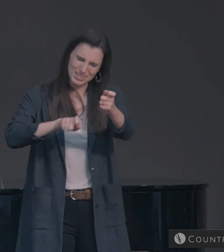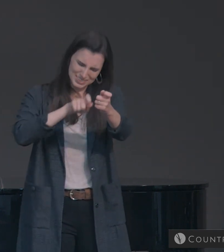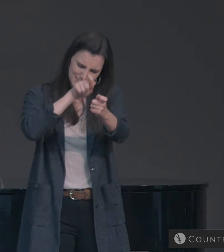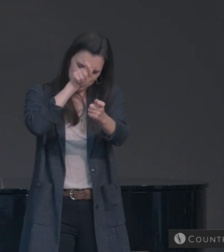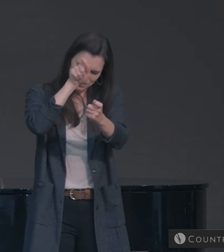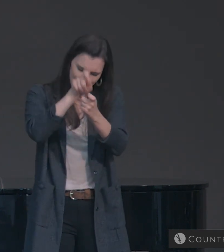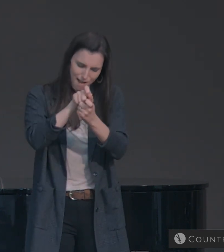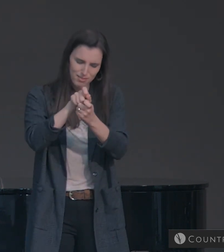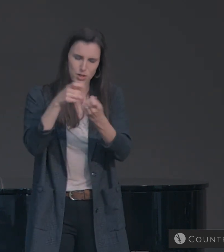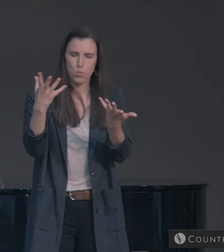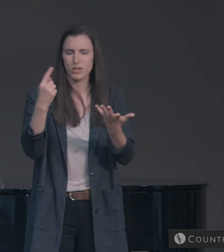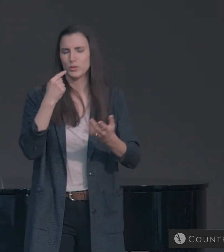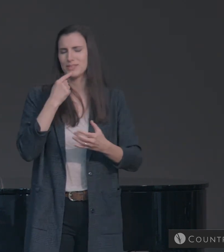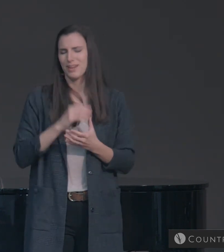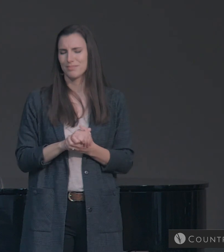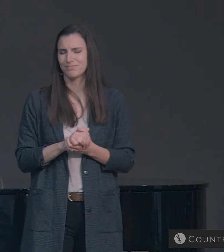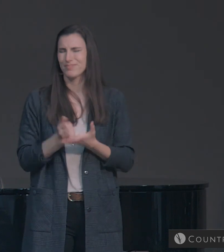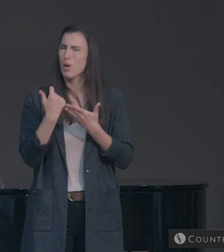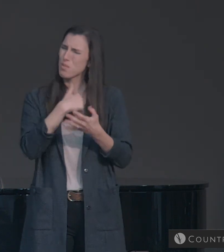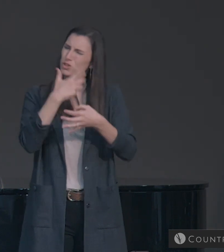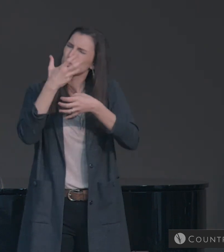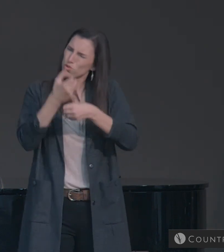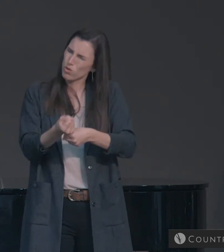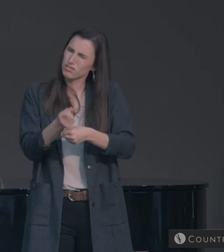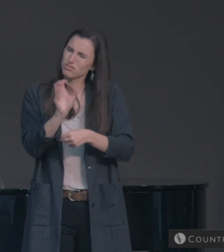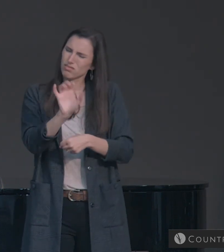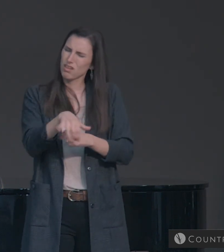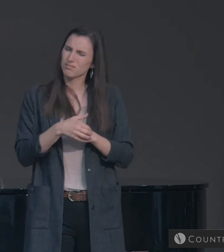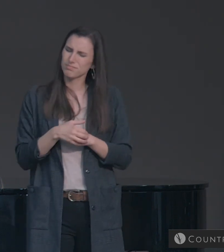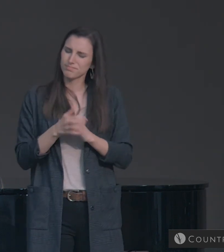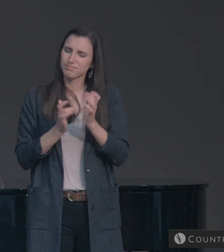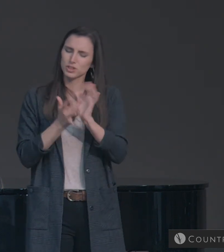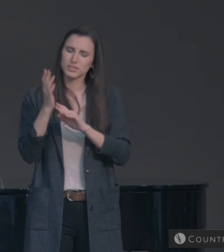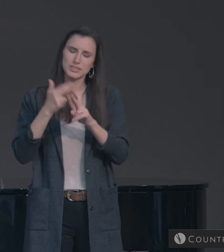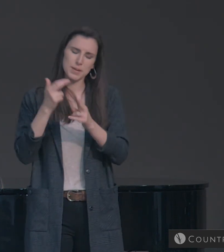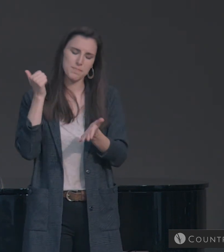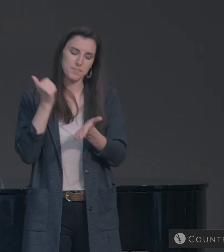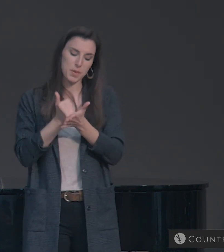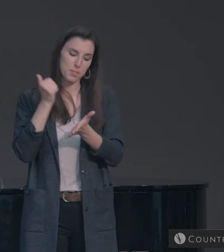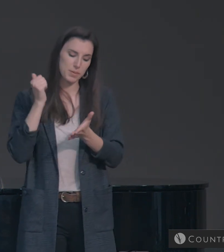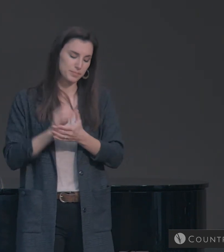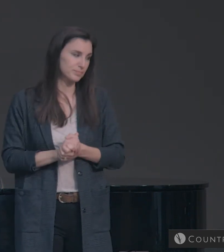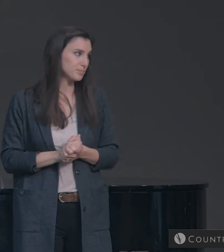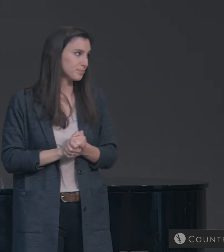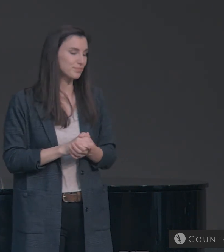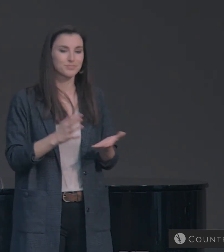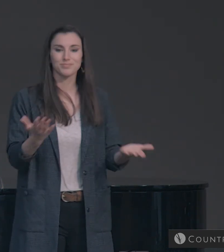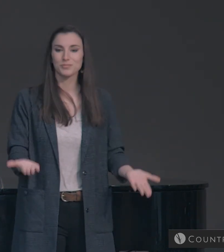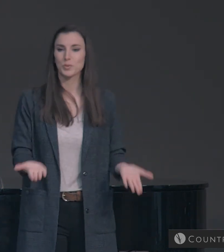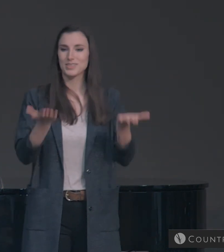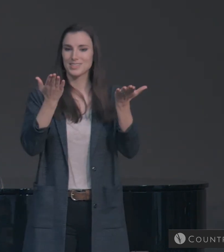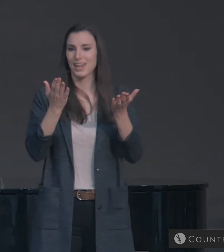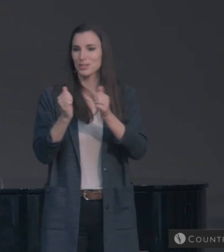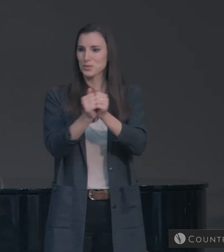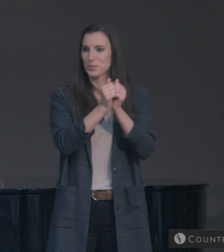said. Help us to trust you today. In Jesus' name. Amen. Let's stand together.